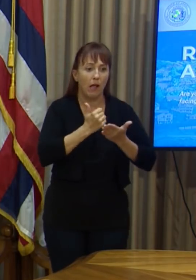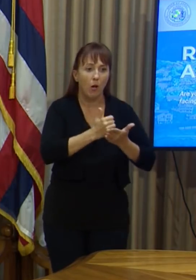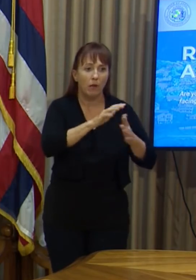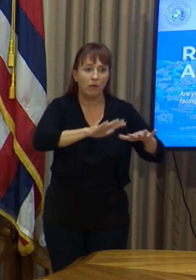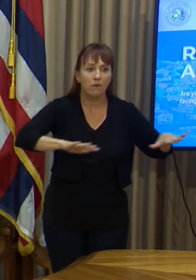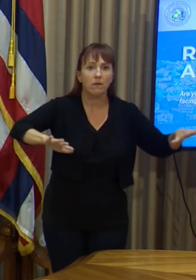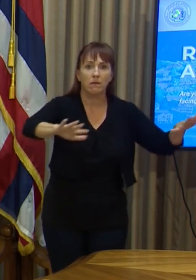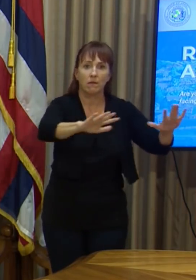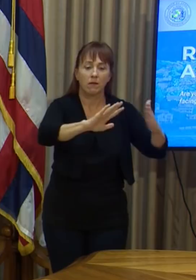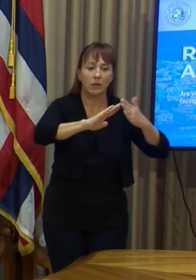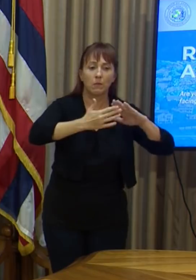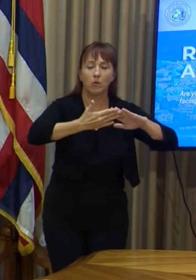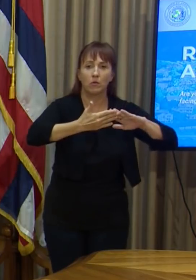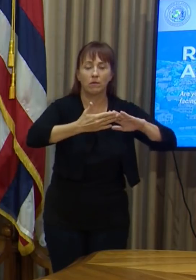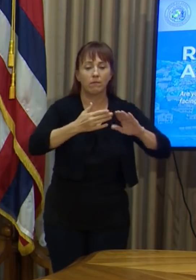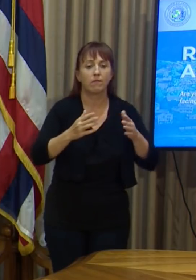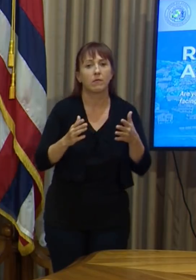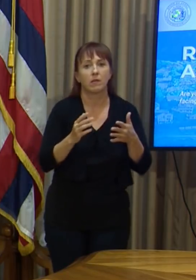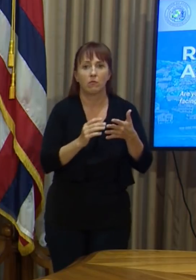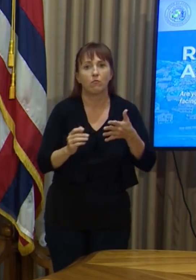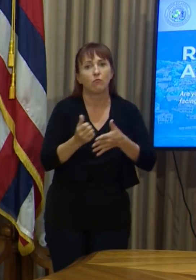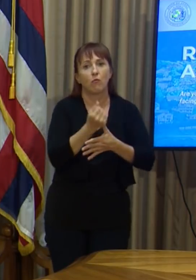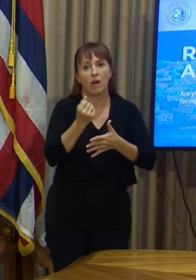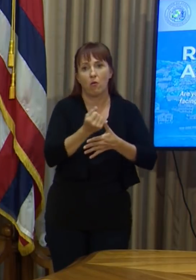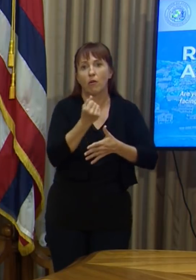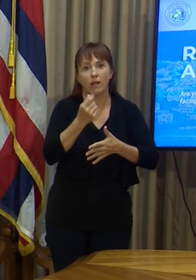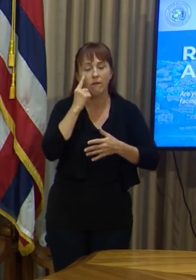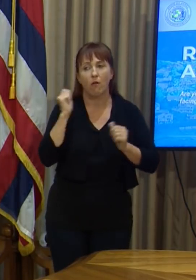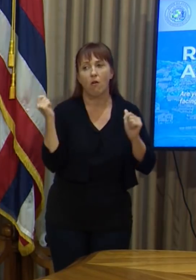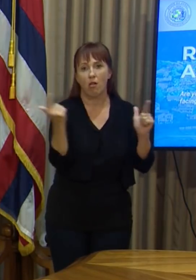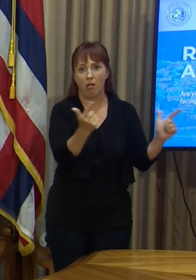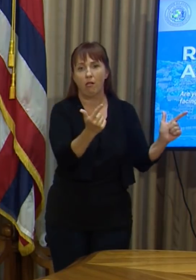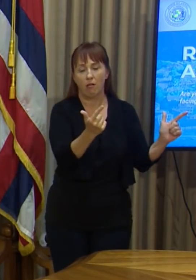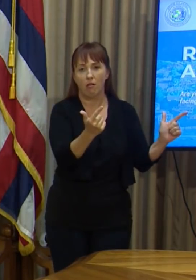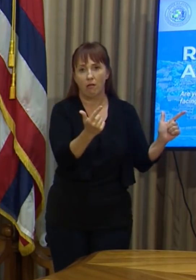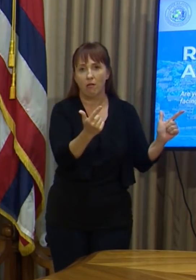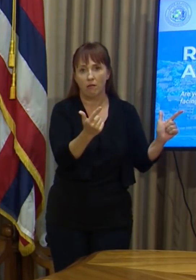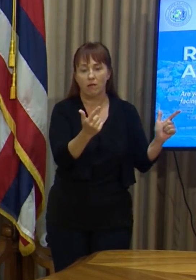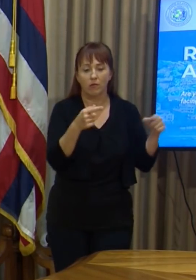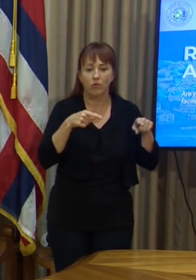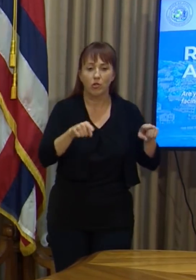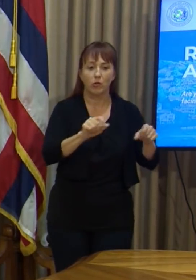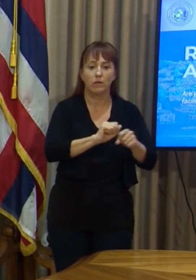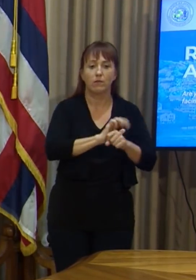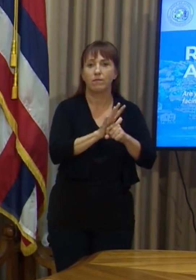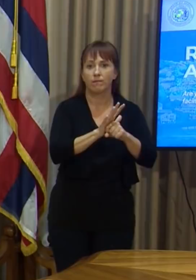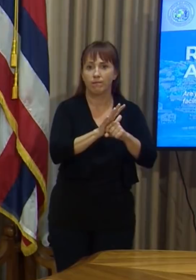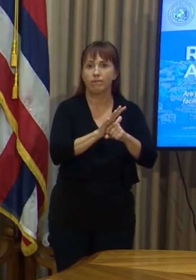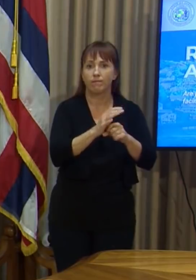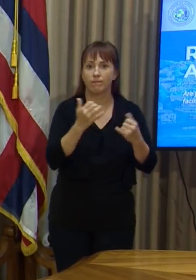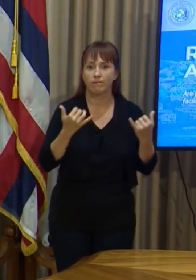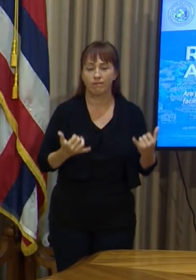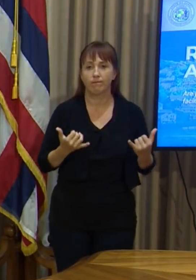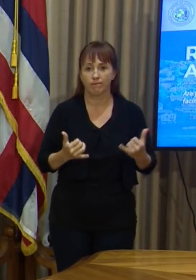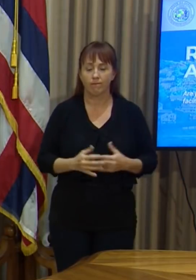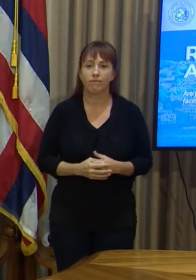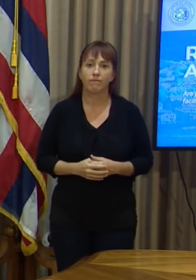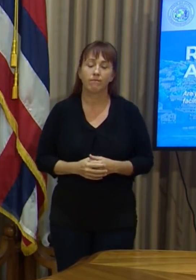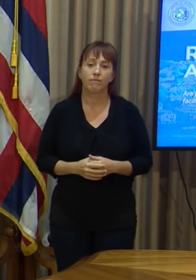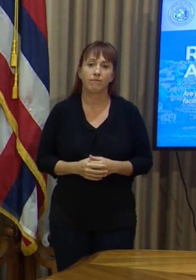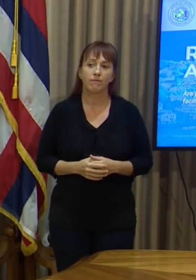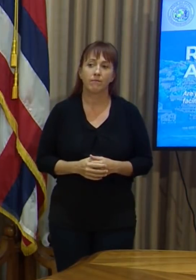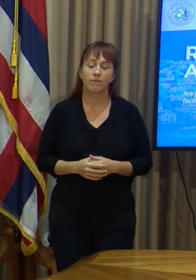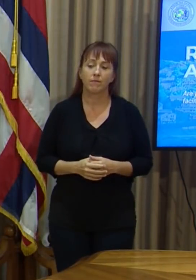community is priority for all of us during this pandemic COVID-19 crisis.